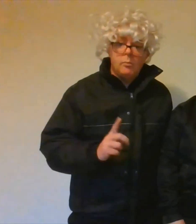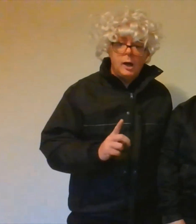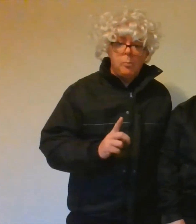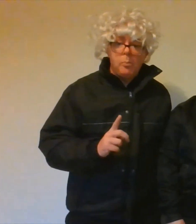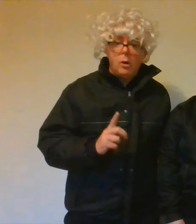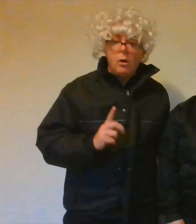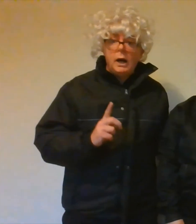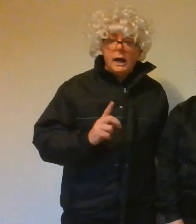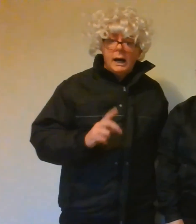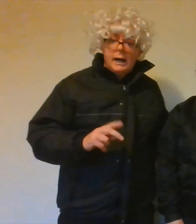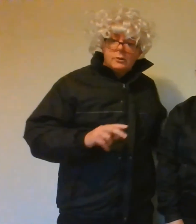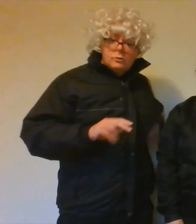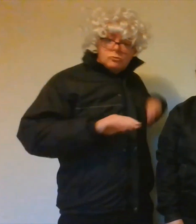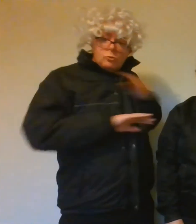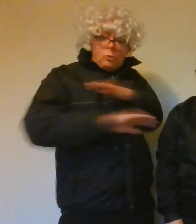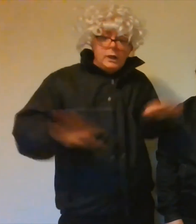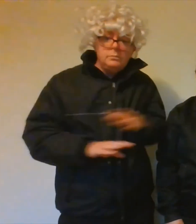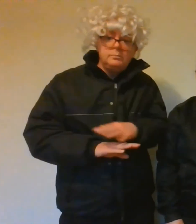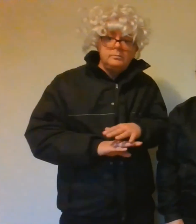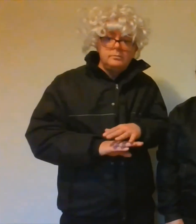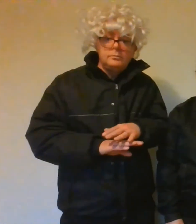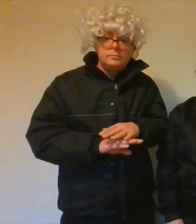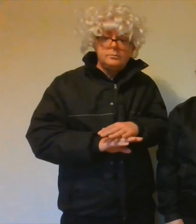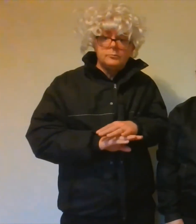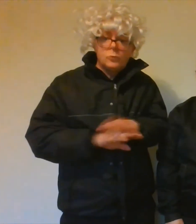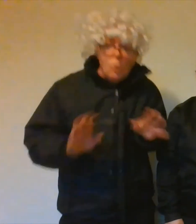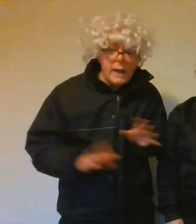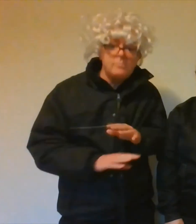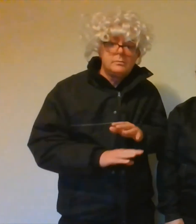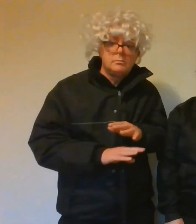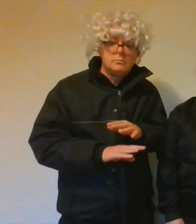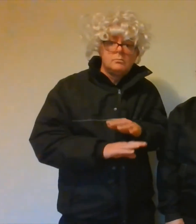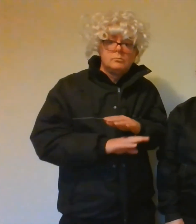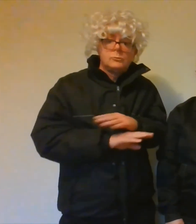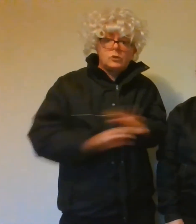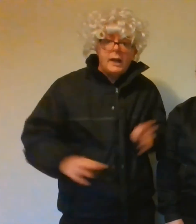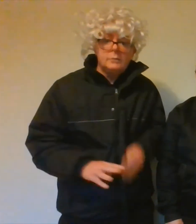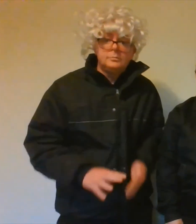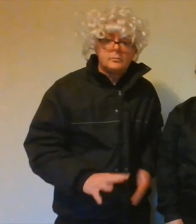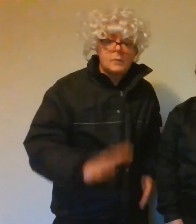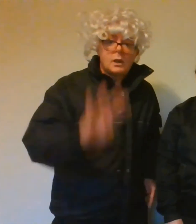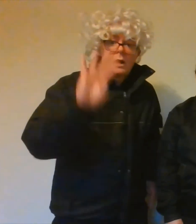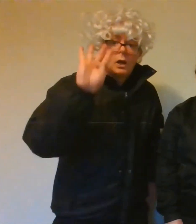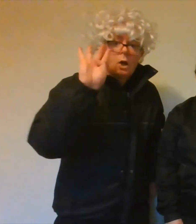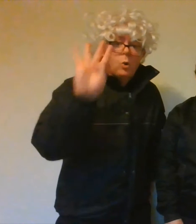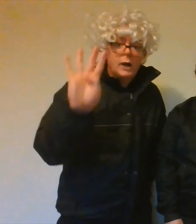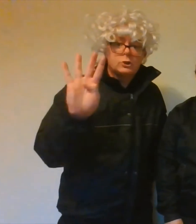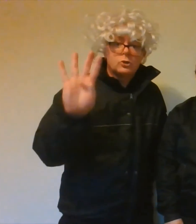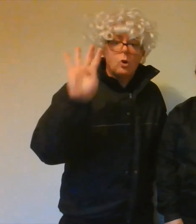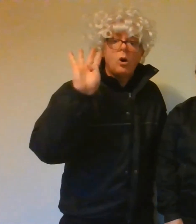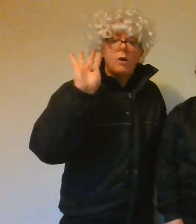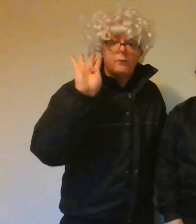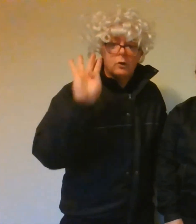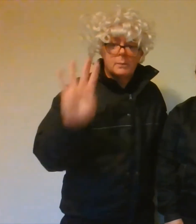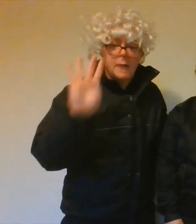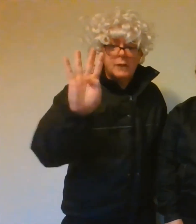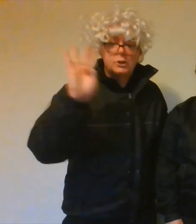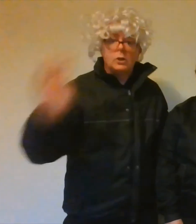Mappo has una, due, tre, quattro formaggio.